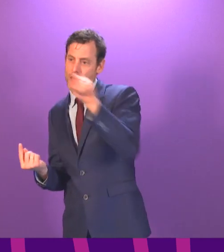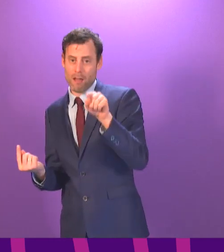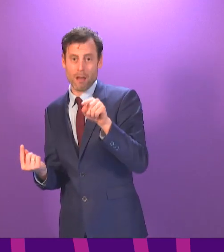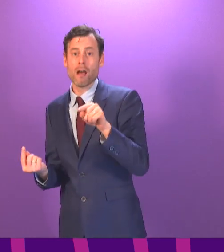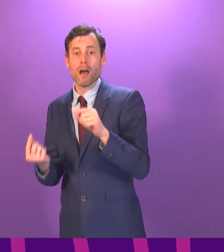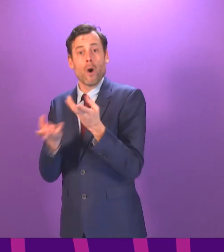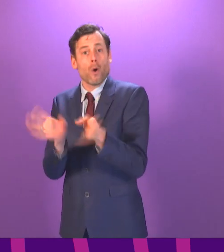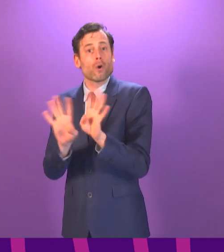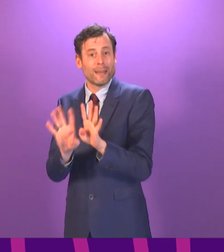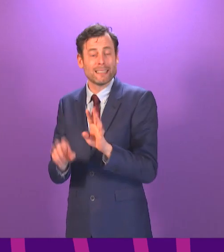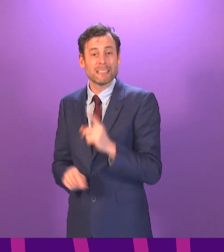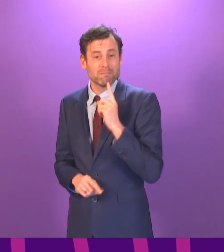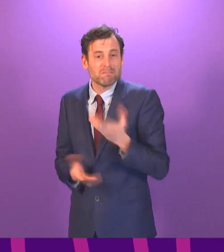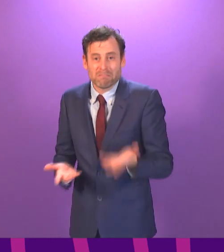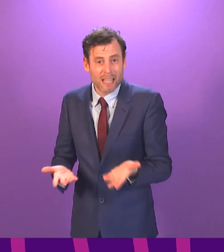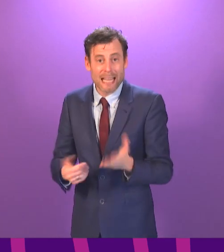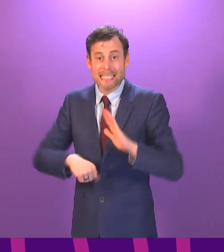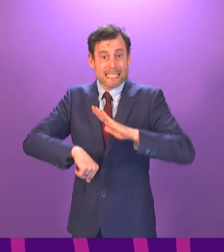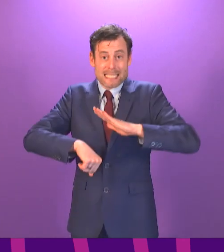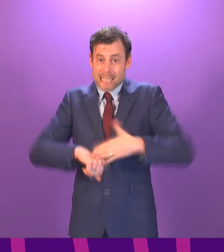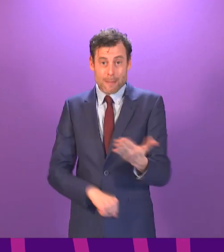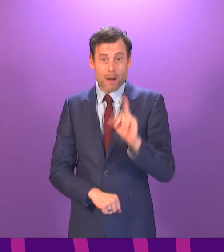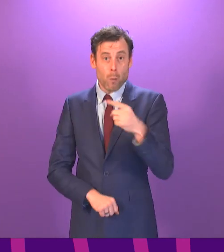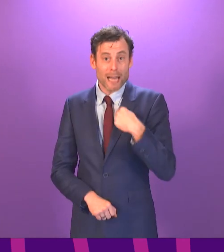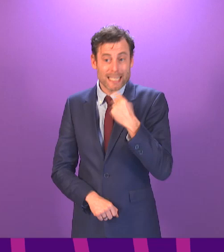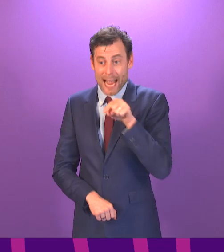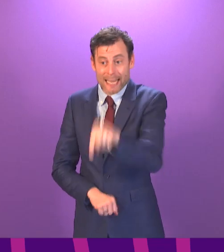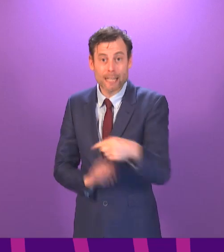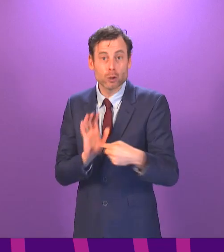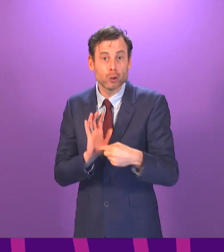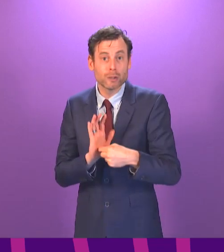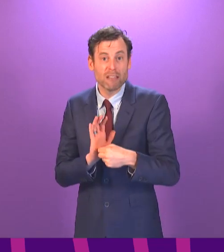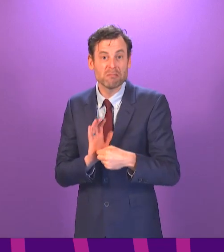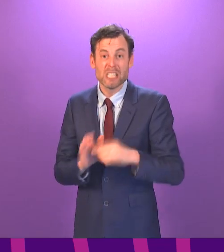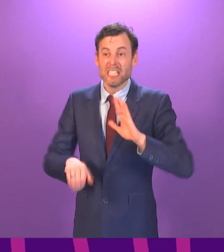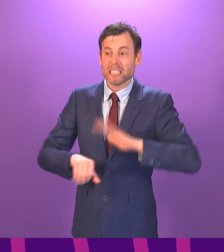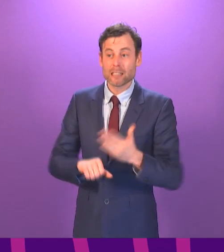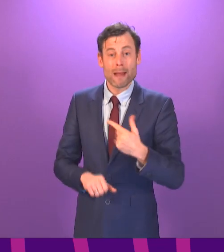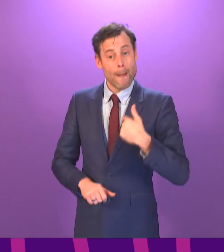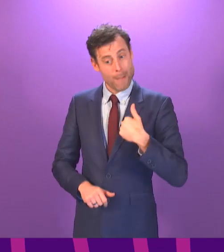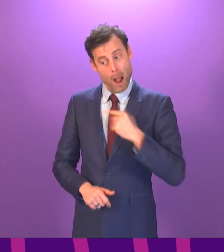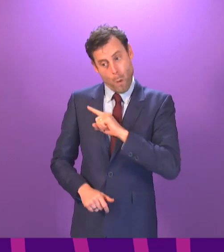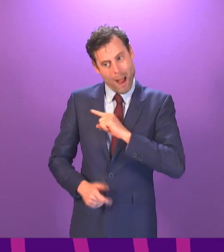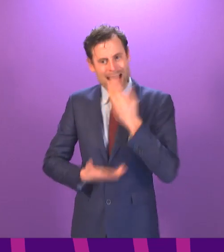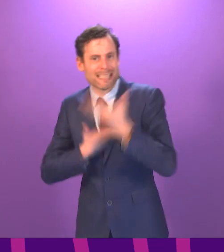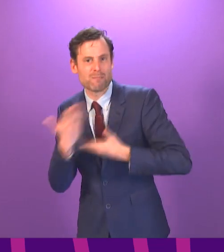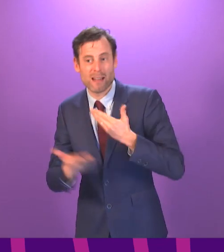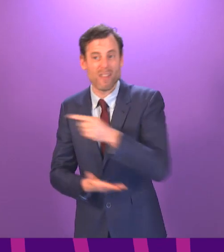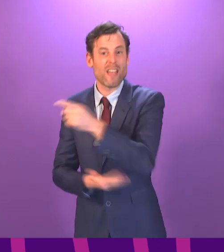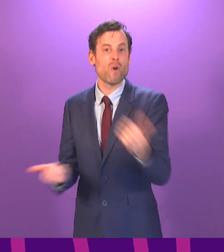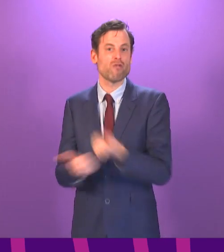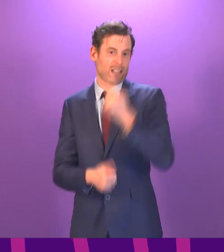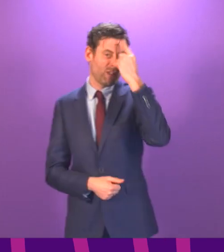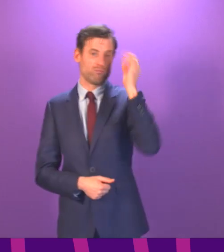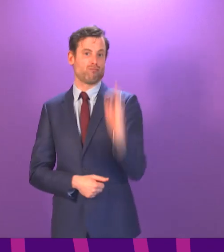the committee, that actually it doesn't matter to them what I say next Tuesday. It doesn't matter what any of us say before the committee, because they've prejudged the